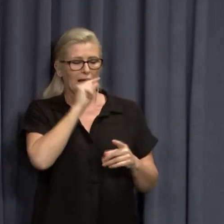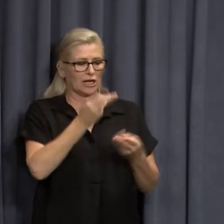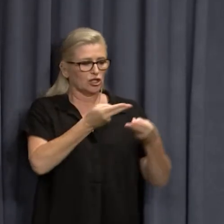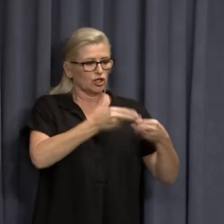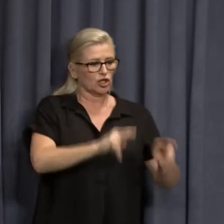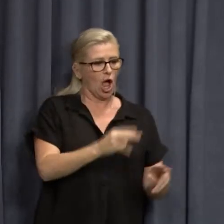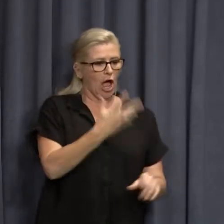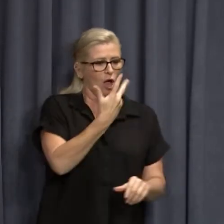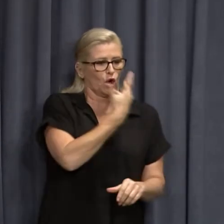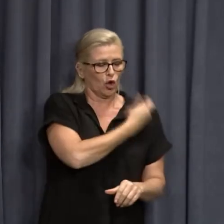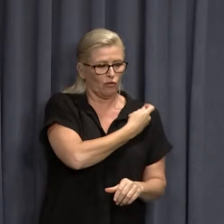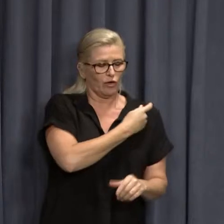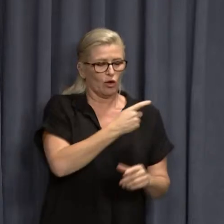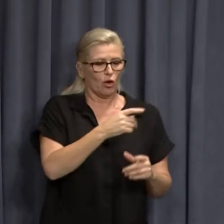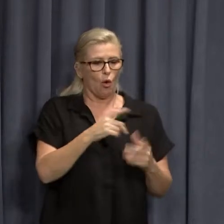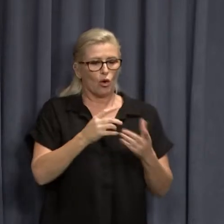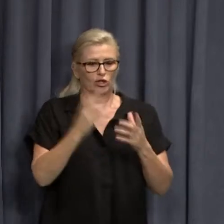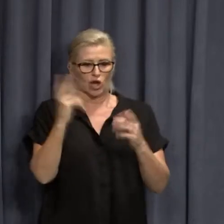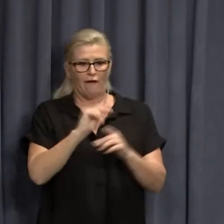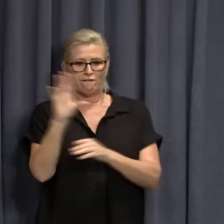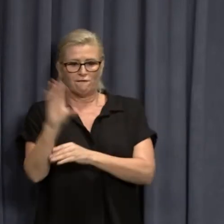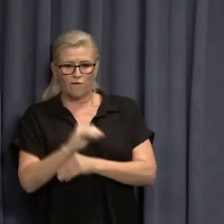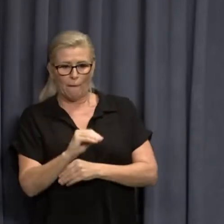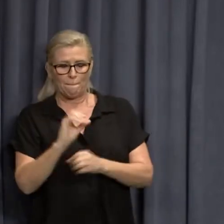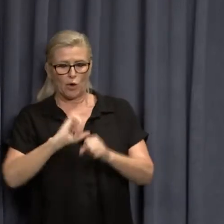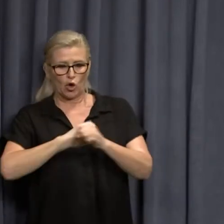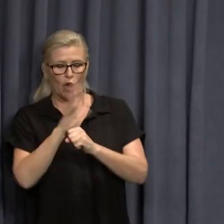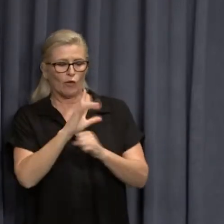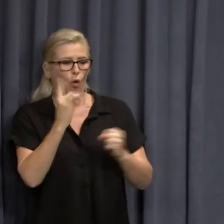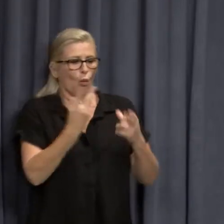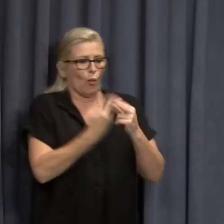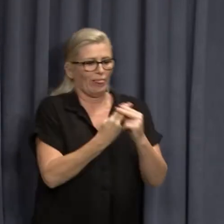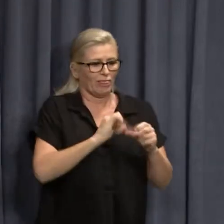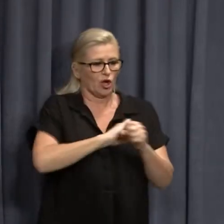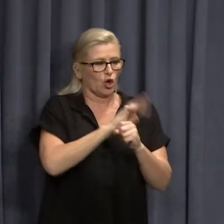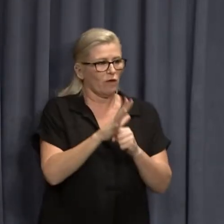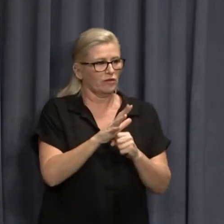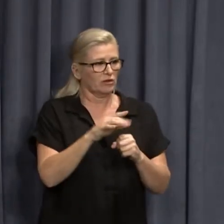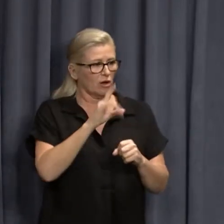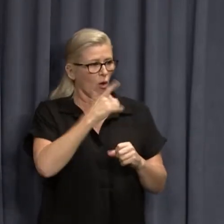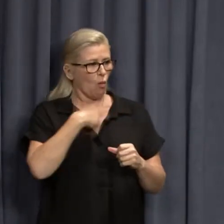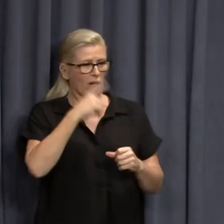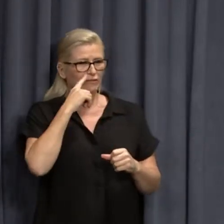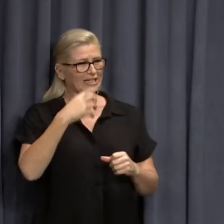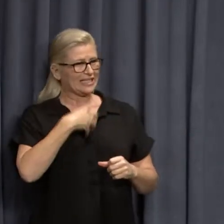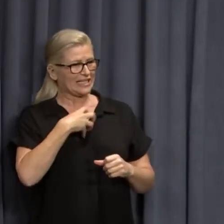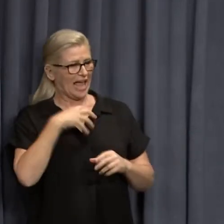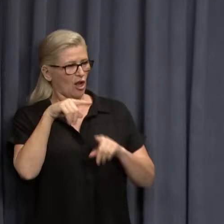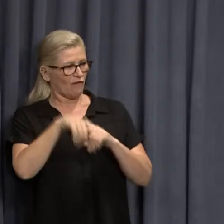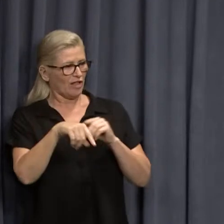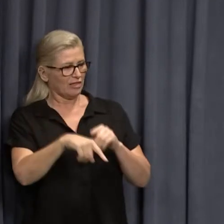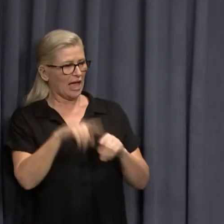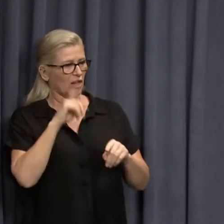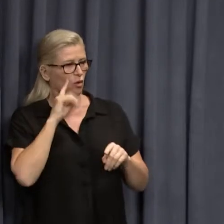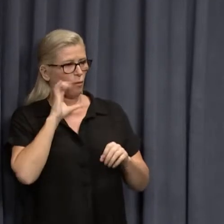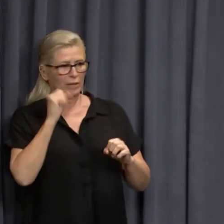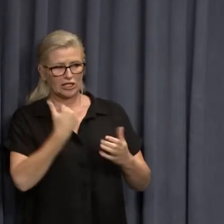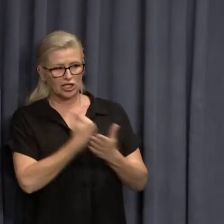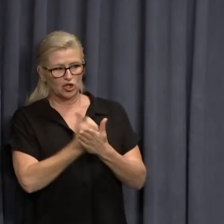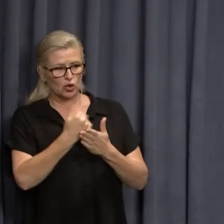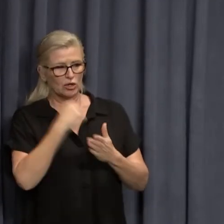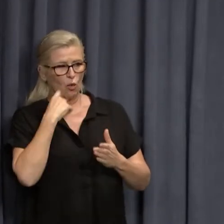and dying from COVID. How would you convey to them that COVID is something to be afraid of rather than simply being a consequence?